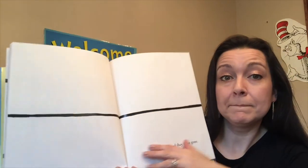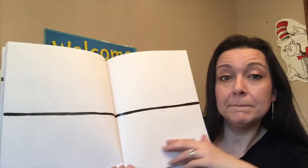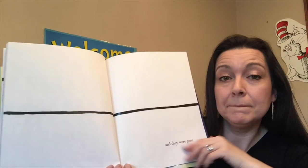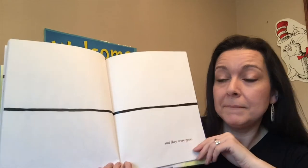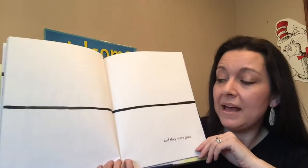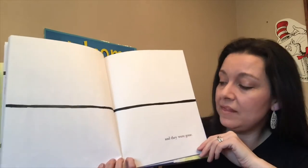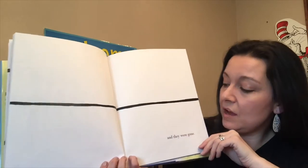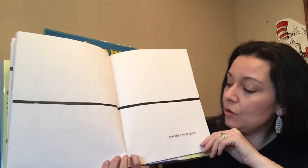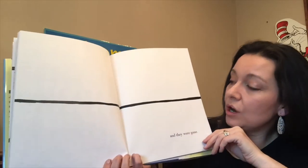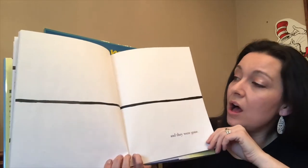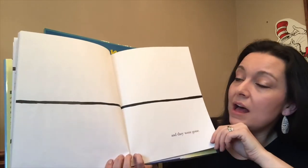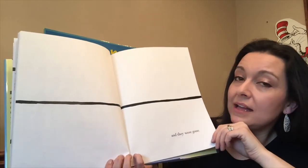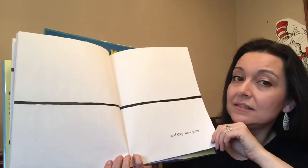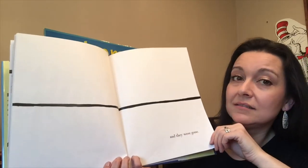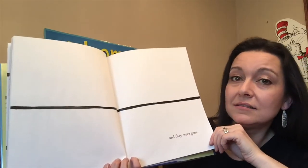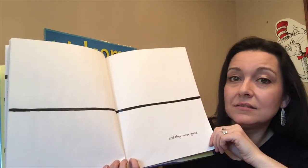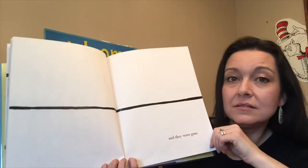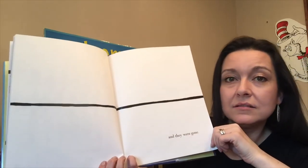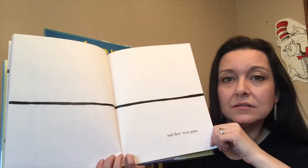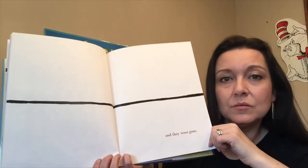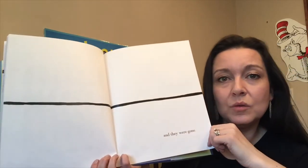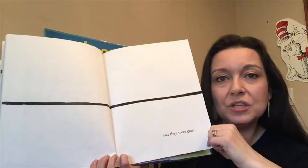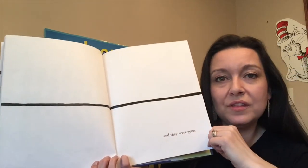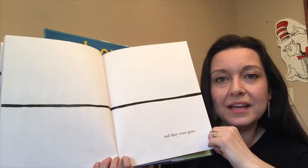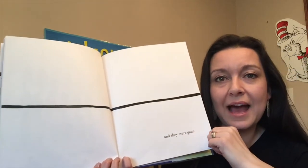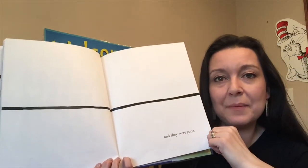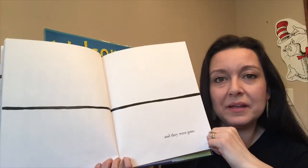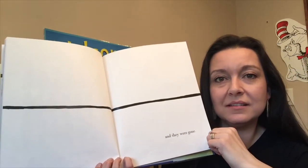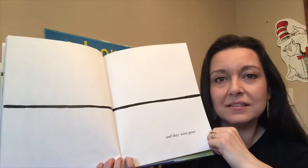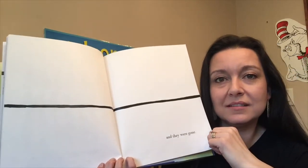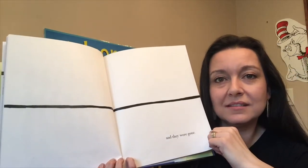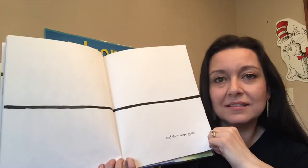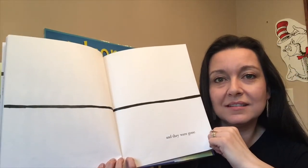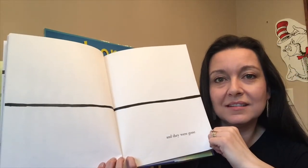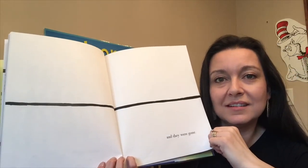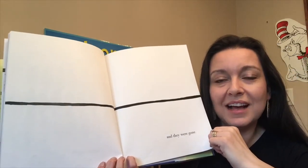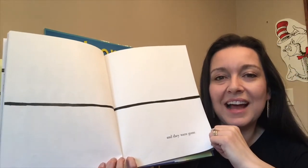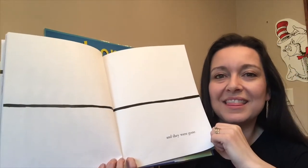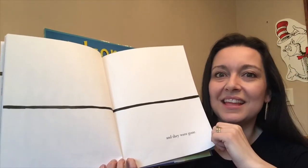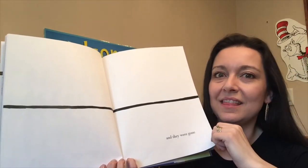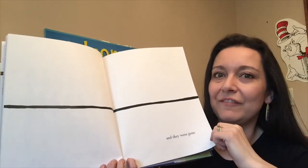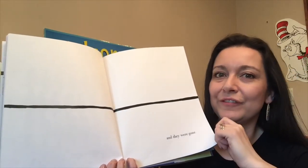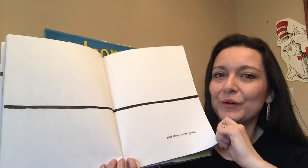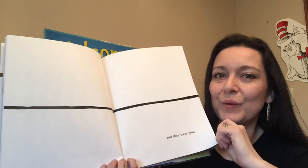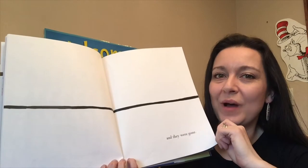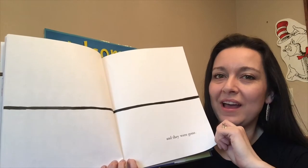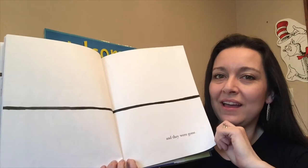and they were gone what do you think happened i think they flew away